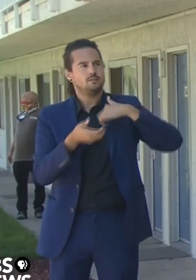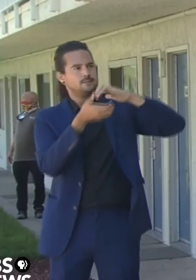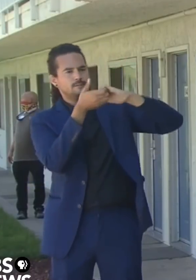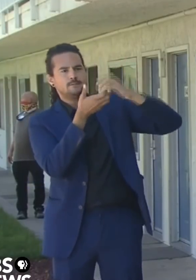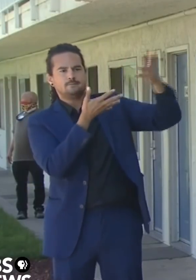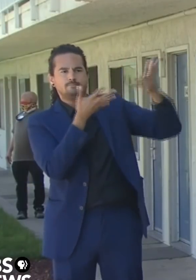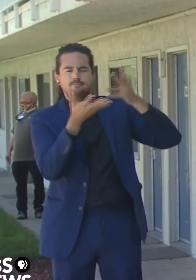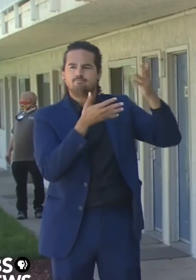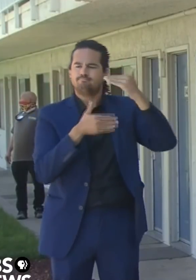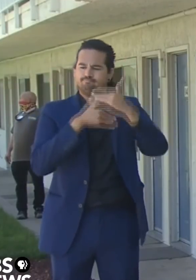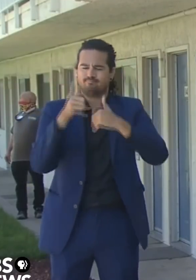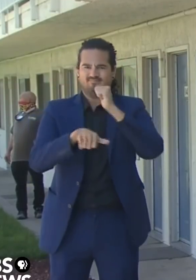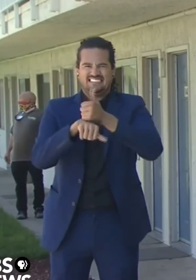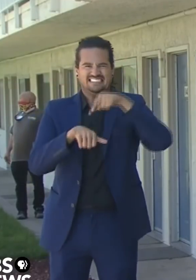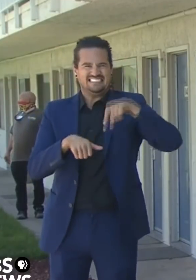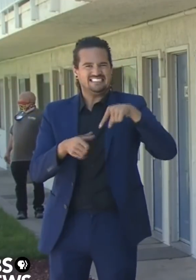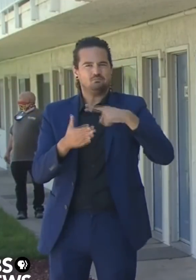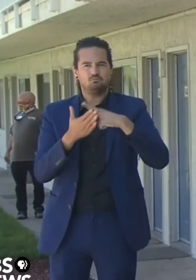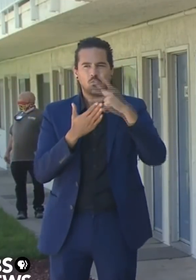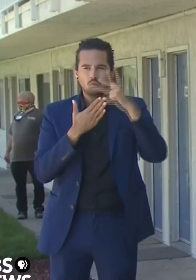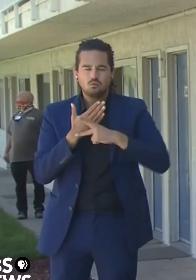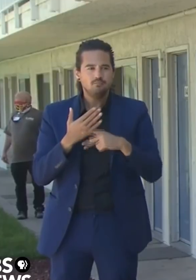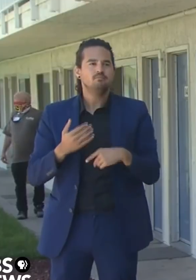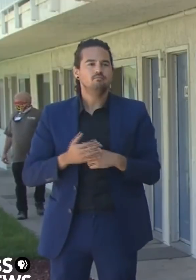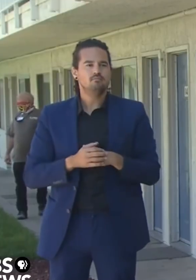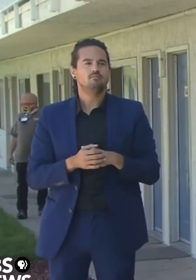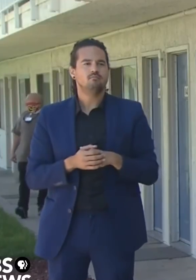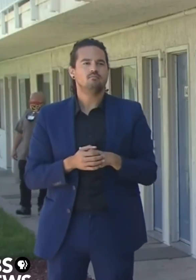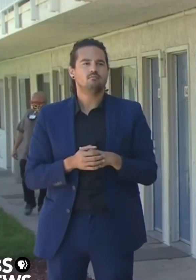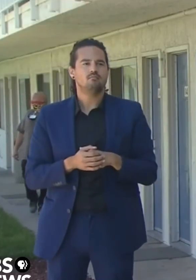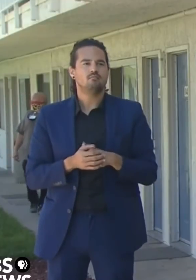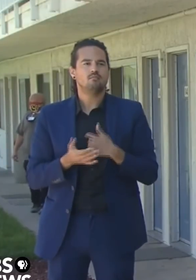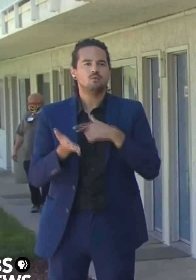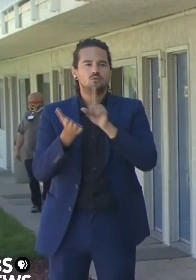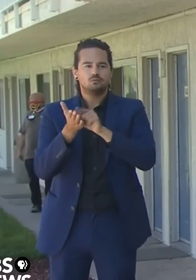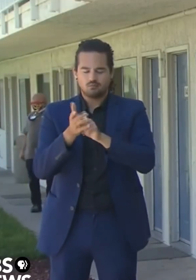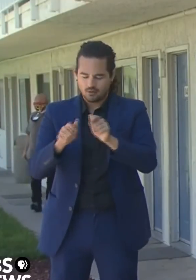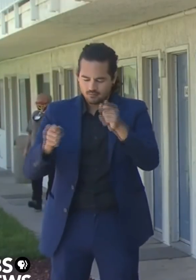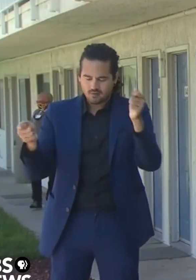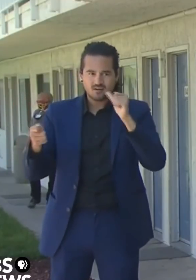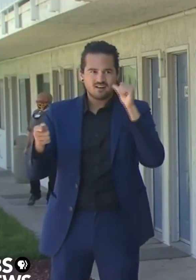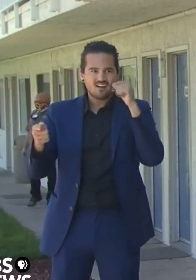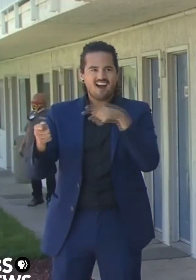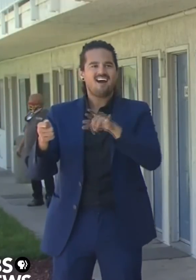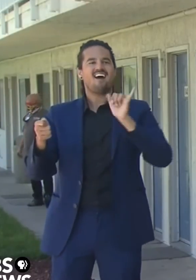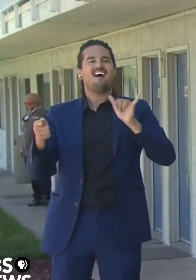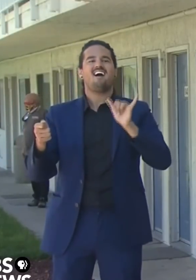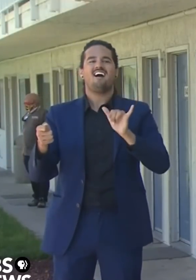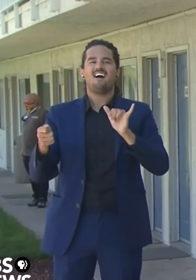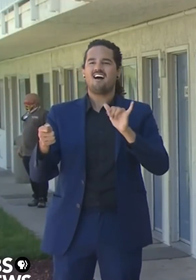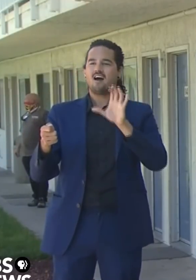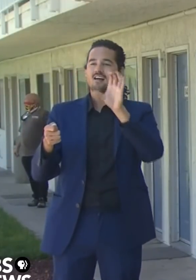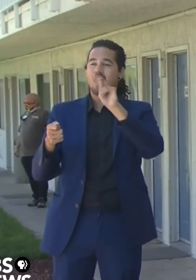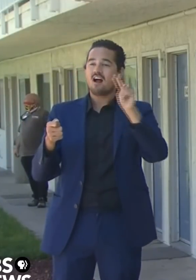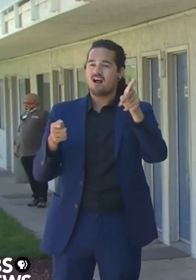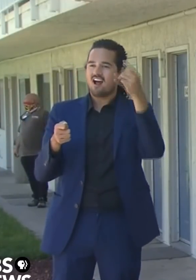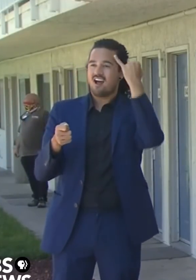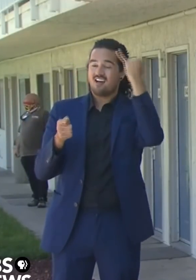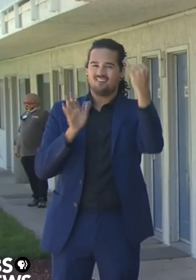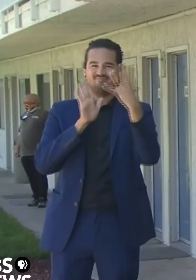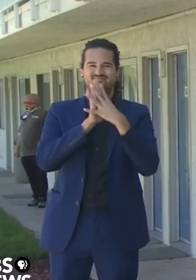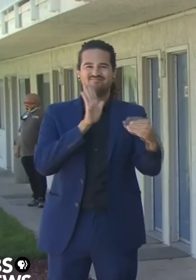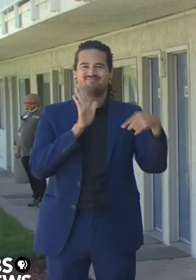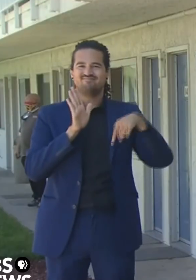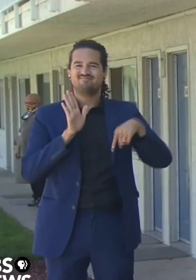paper the other day. Connecticut's trying to replicate this program. Hawaii is trying to replicate this program. Now other states are